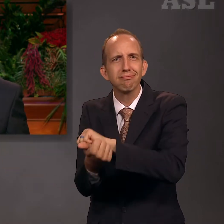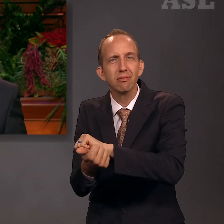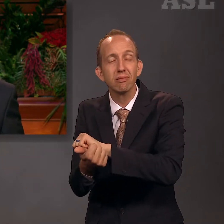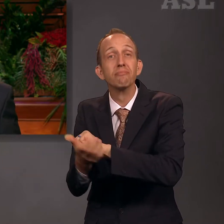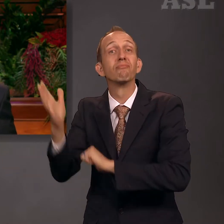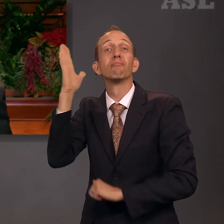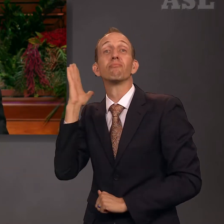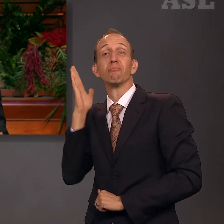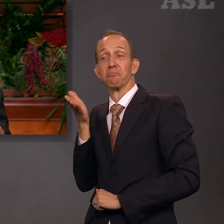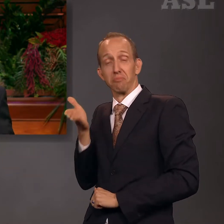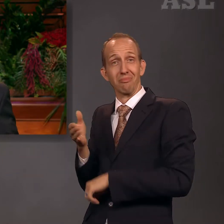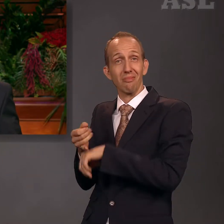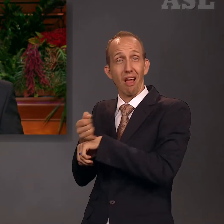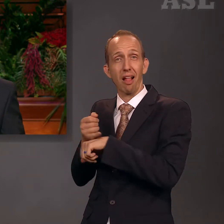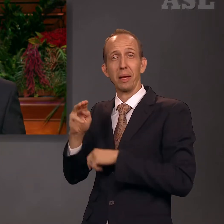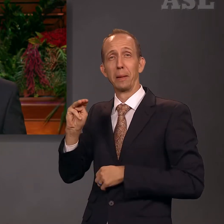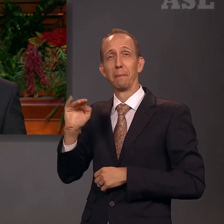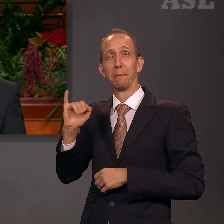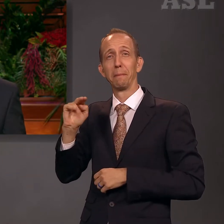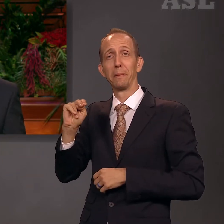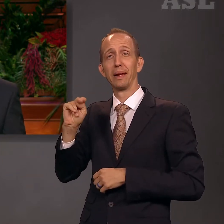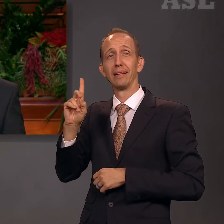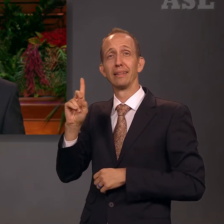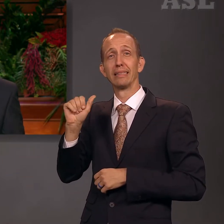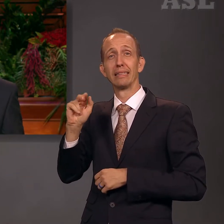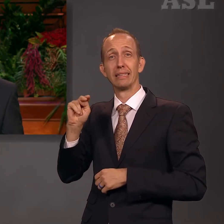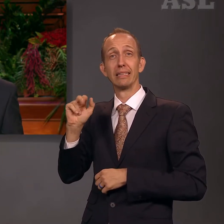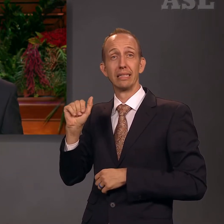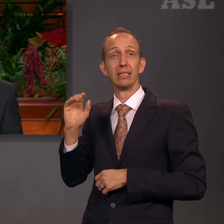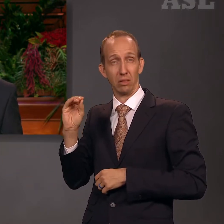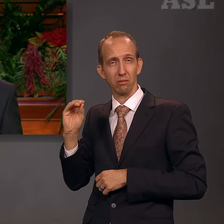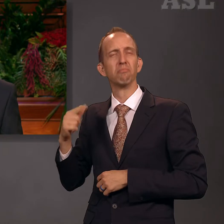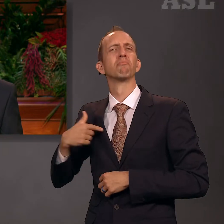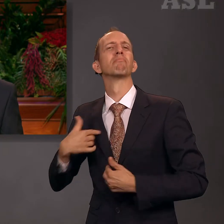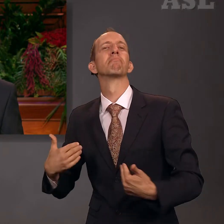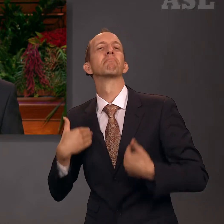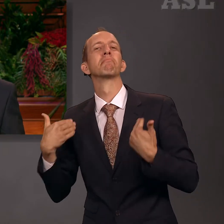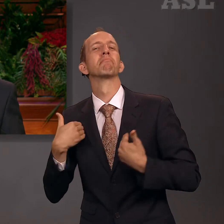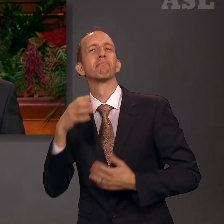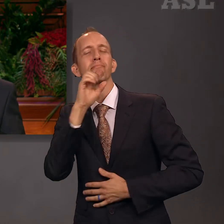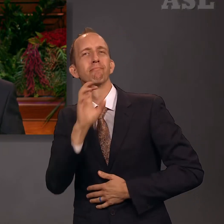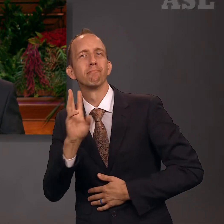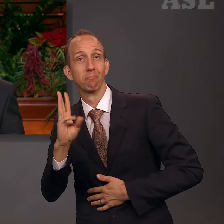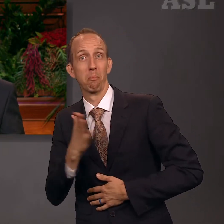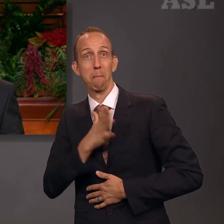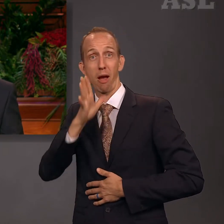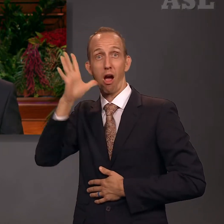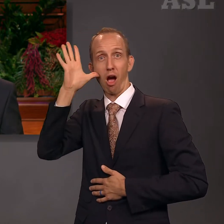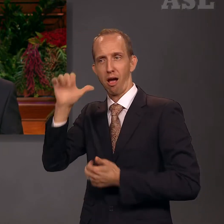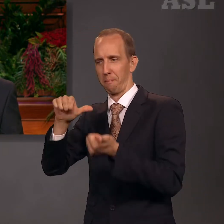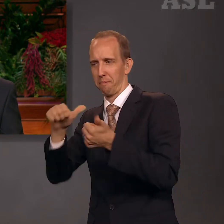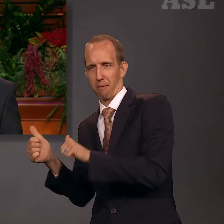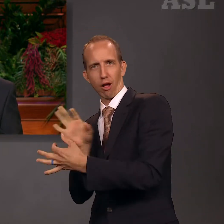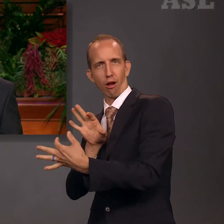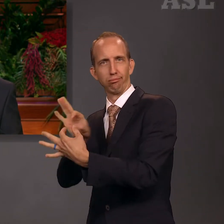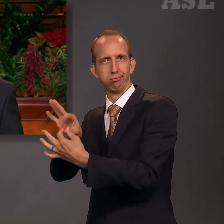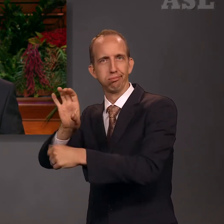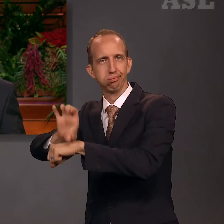parents joined the Church in the southern island of Mindanao. At that time, there was only one mission in the